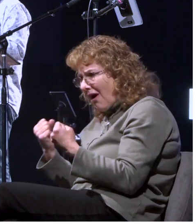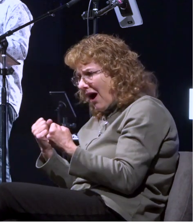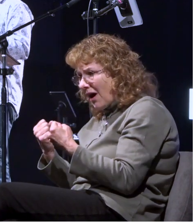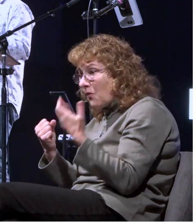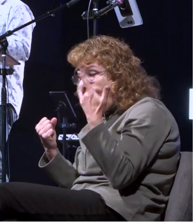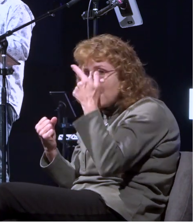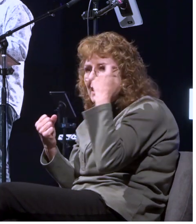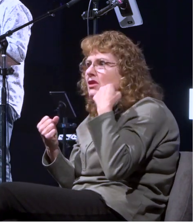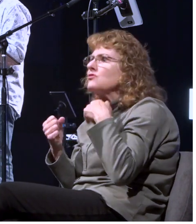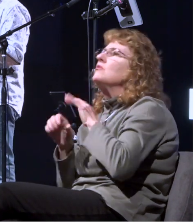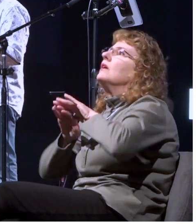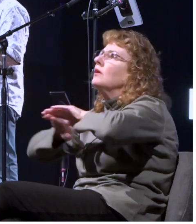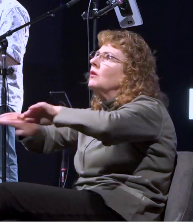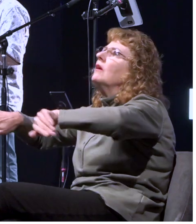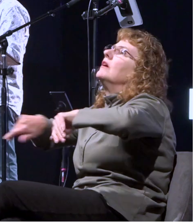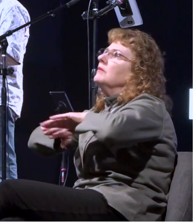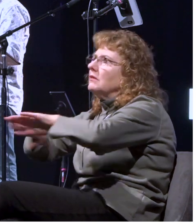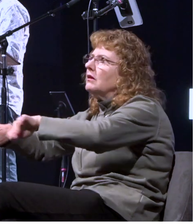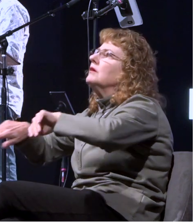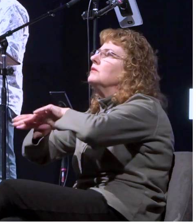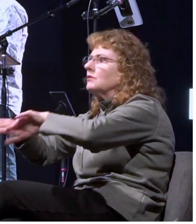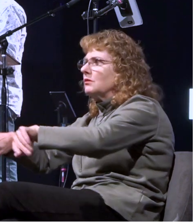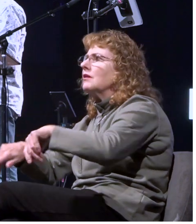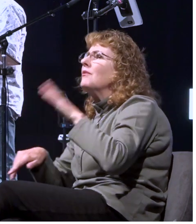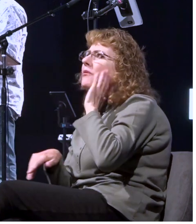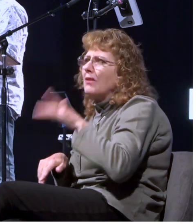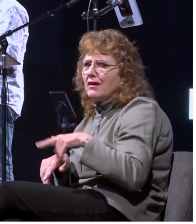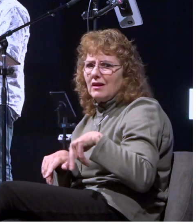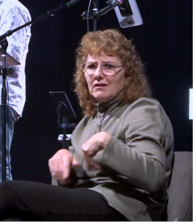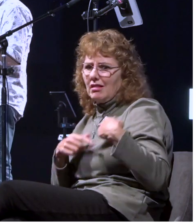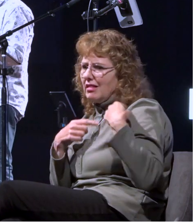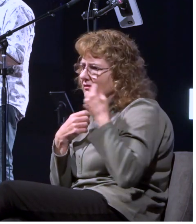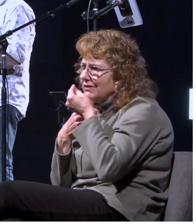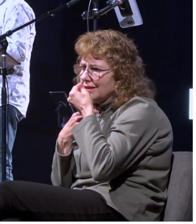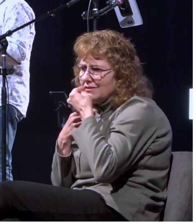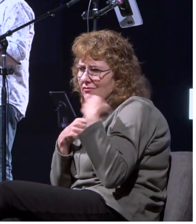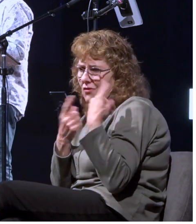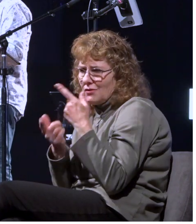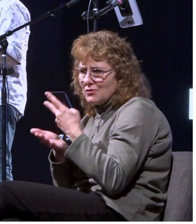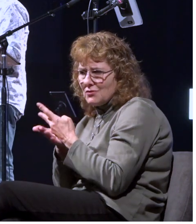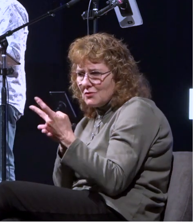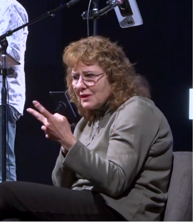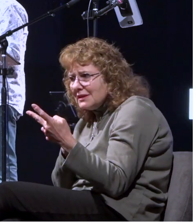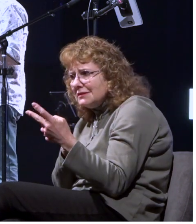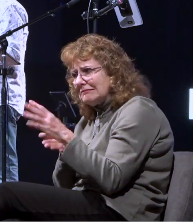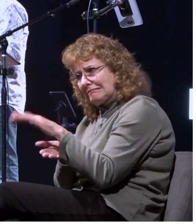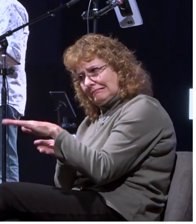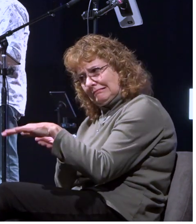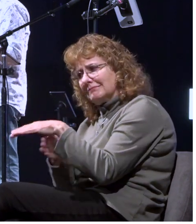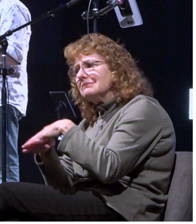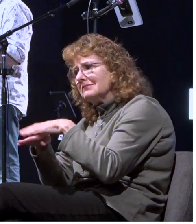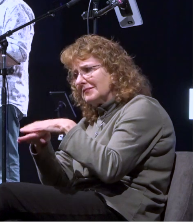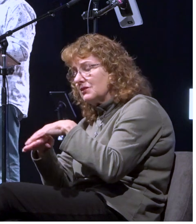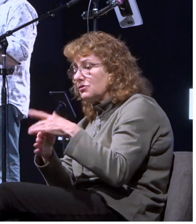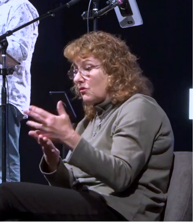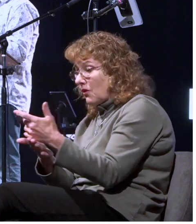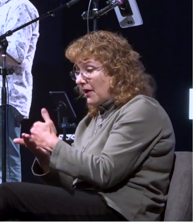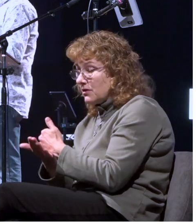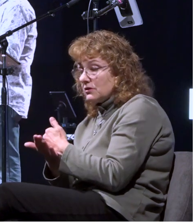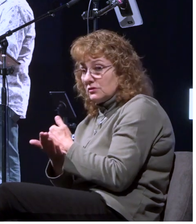your lives and uh so you know you haven't eaten in two weeks you might want to do that and when he had said these things he took bread he gave thanks